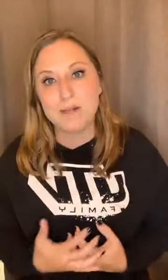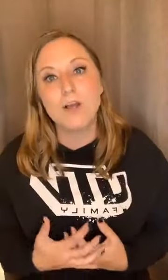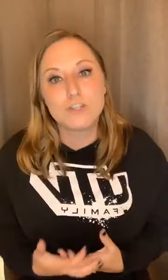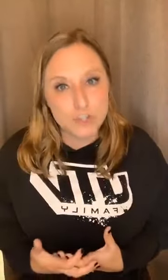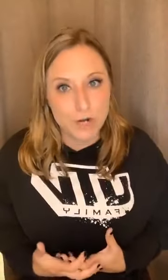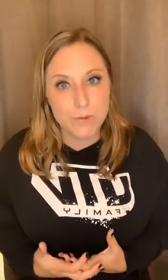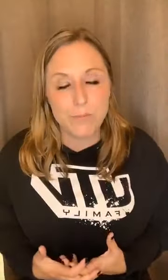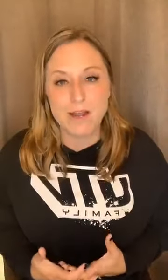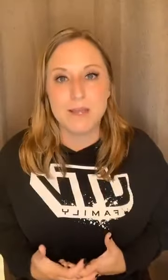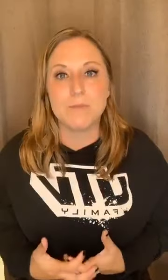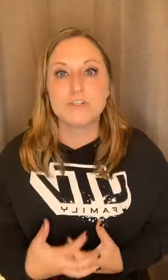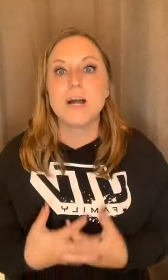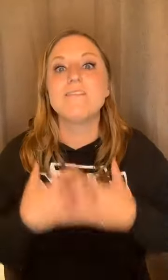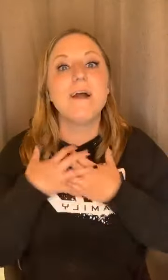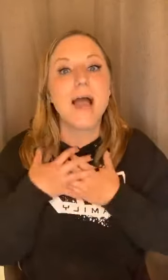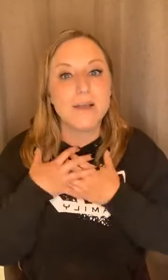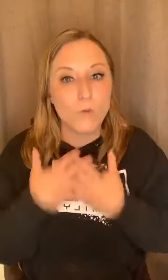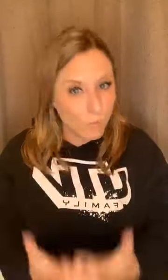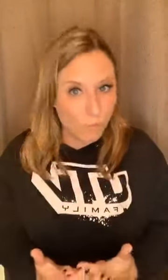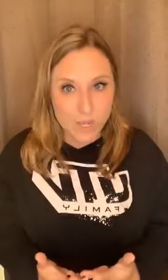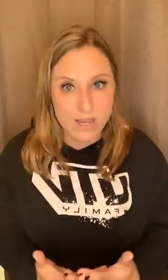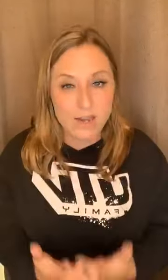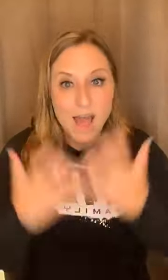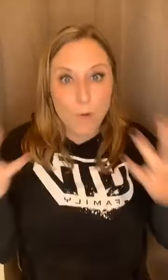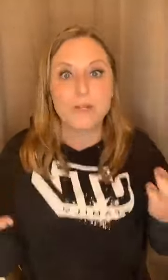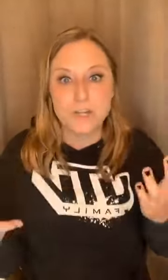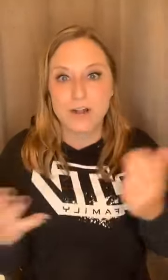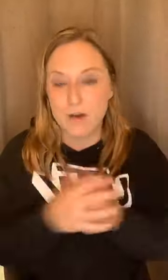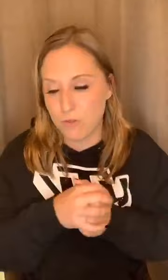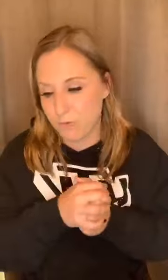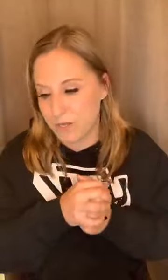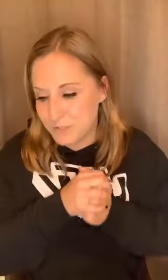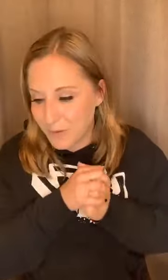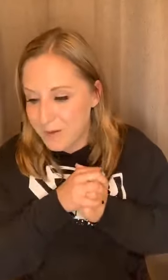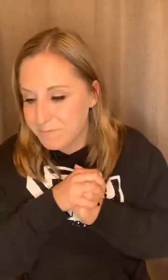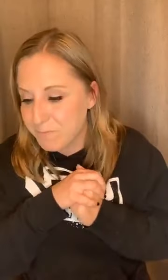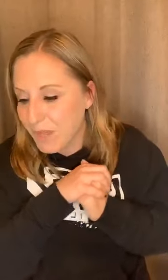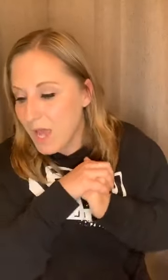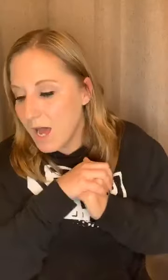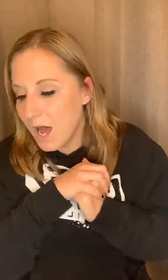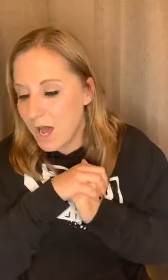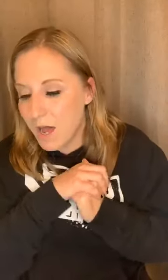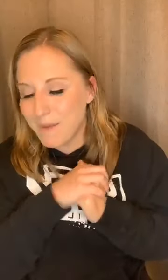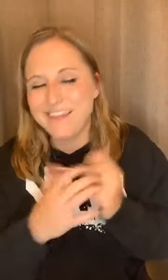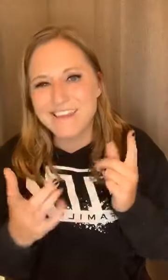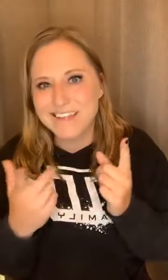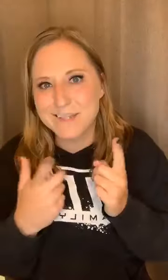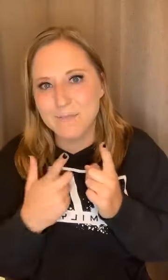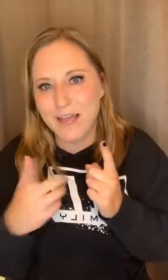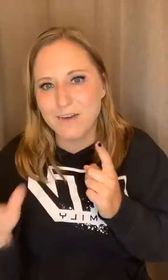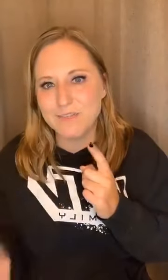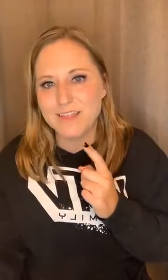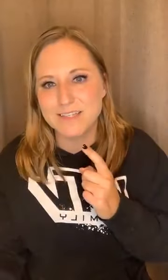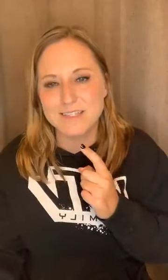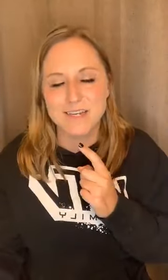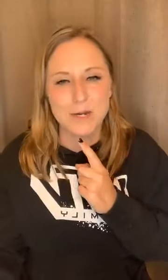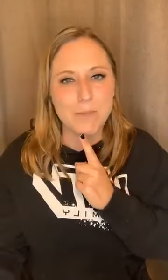struggle with body image stuff and we can help each other out through this. Right. Um, I think that's something, I don't think that's in here, but